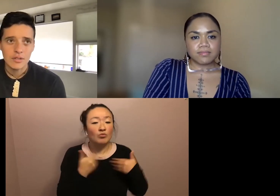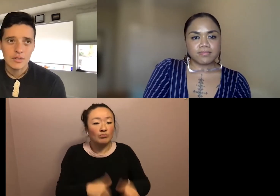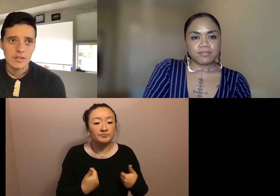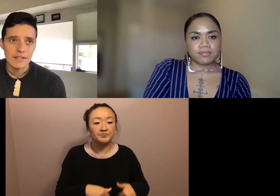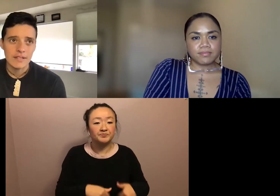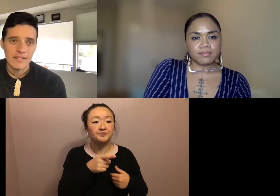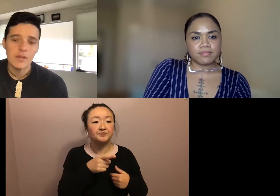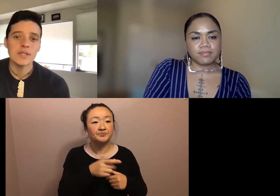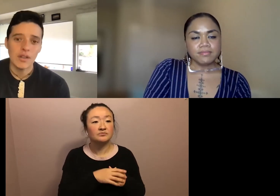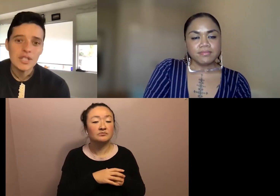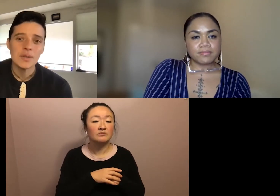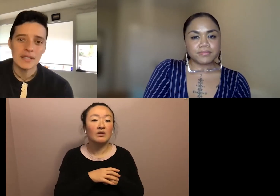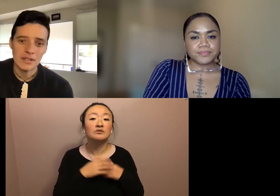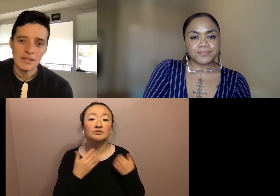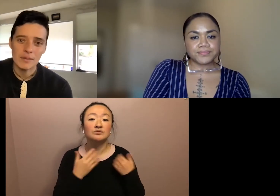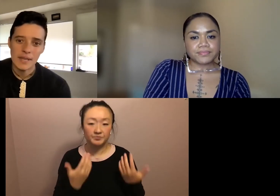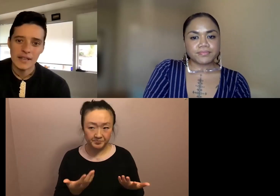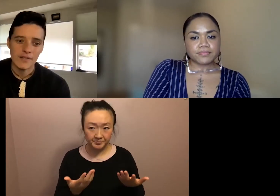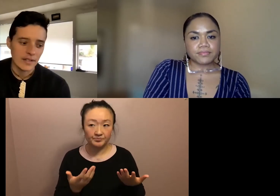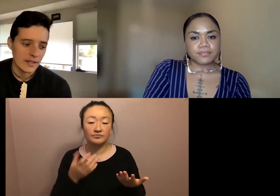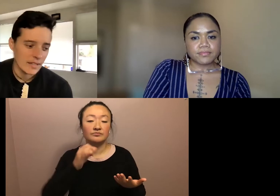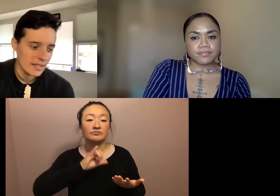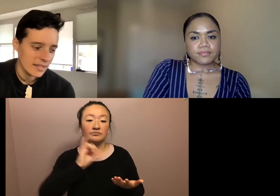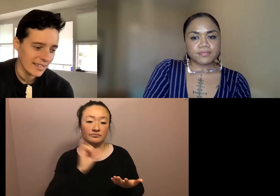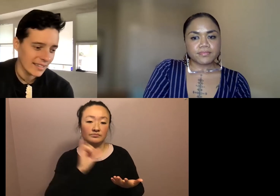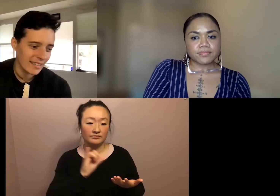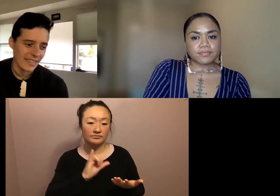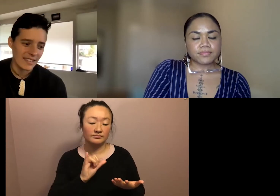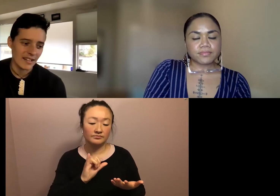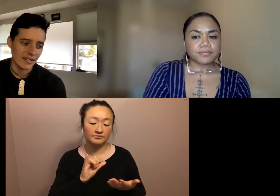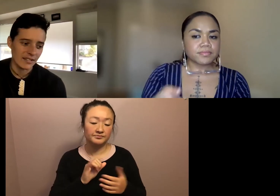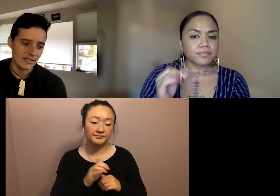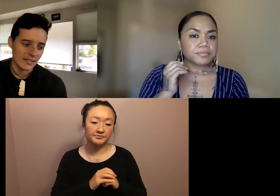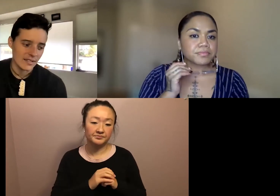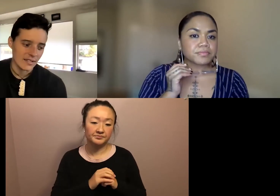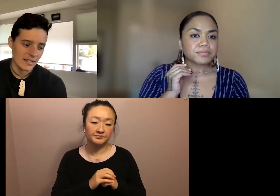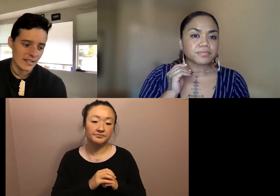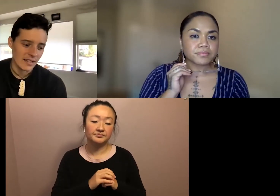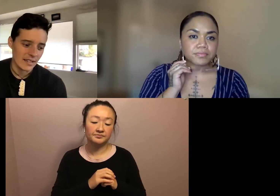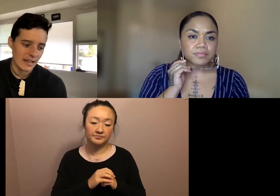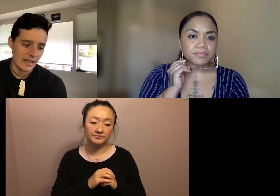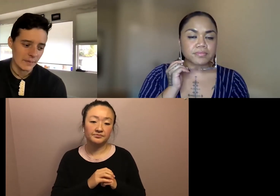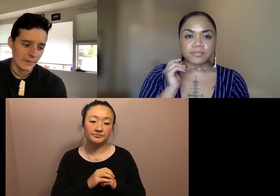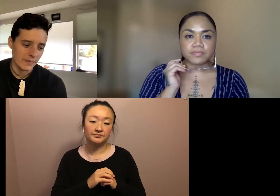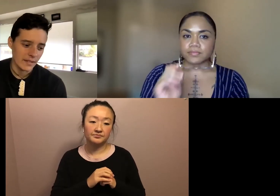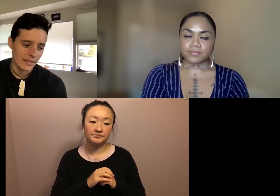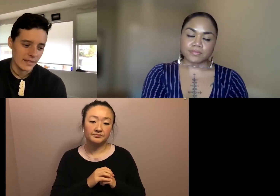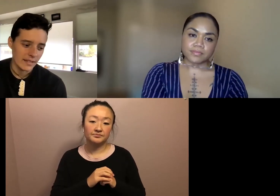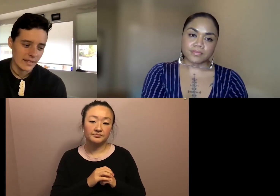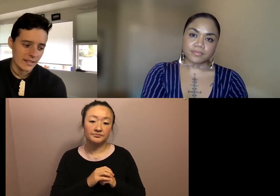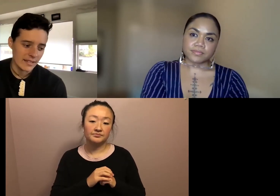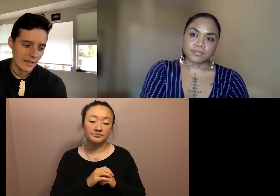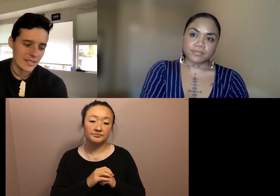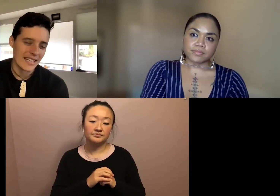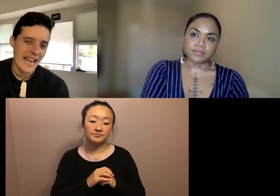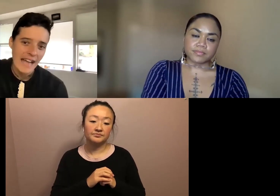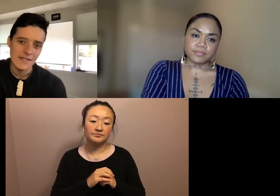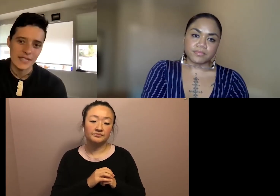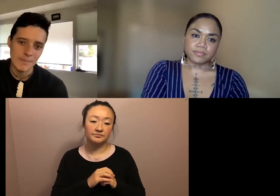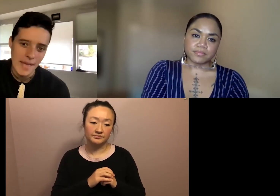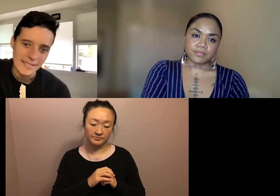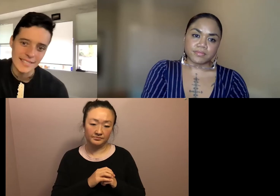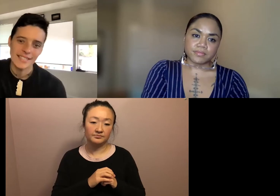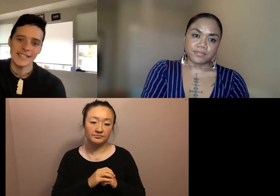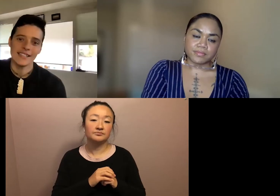and so there was also a little bit of a, you know, um, there was an